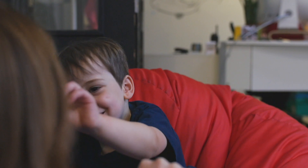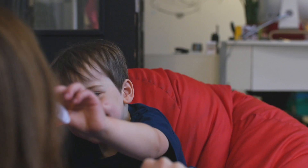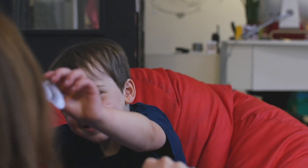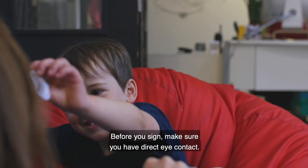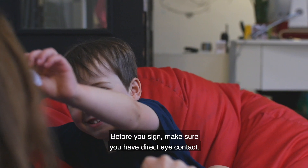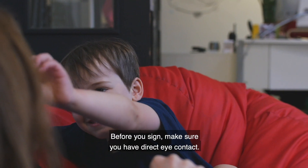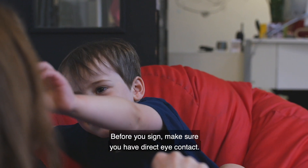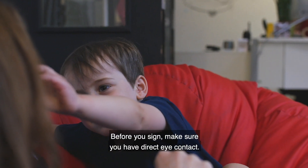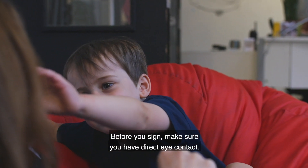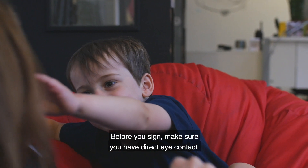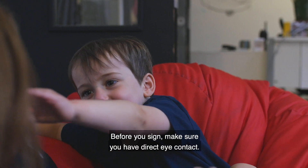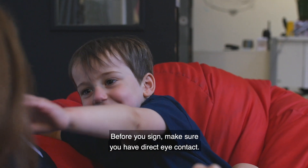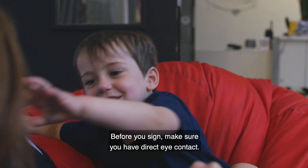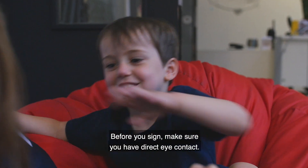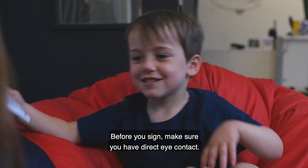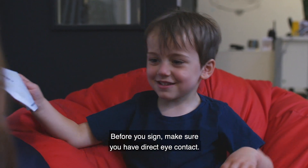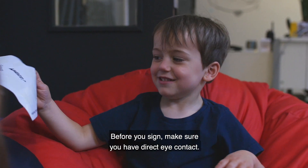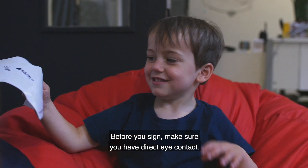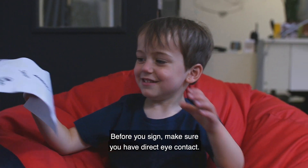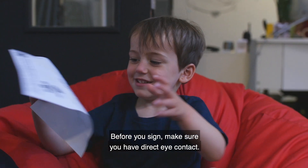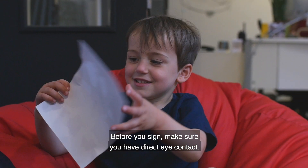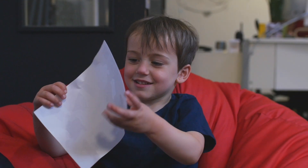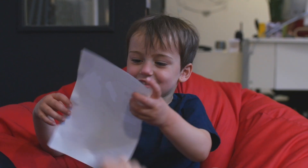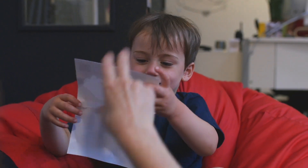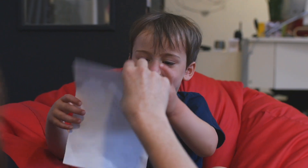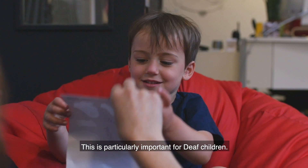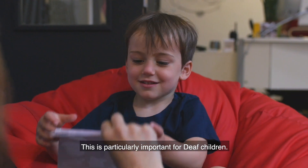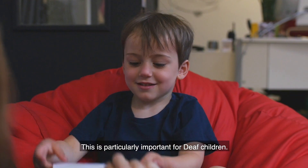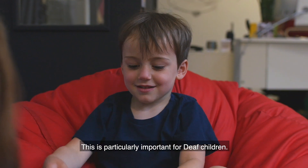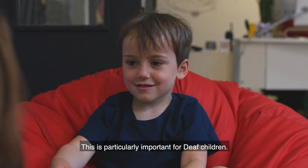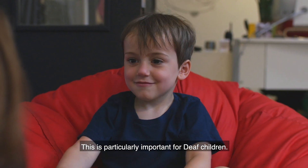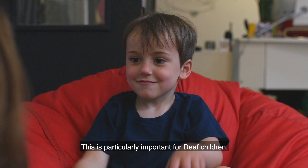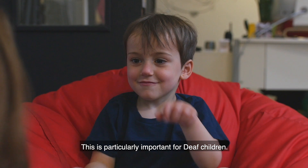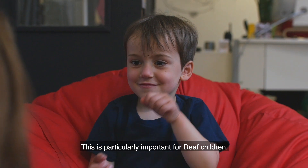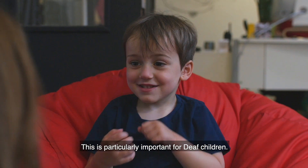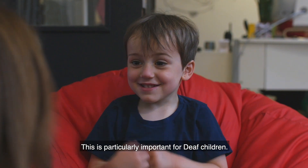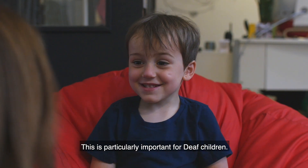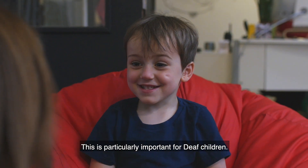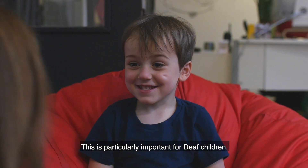Before you sign, make sure you have direct eye contact. This is particularly important for deaf children.